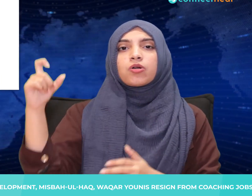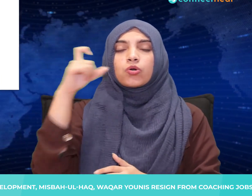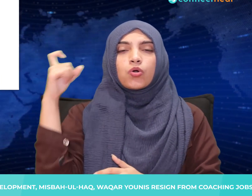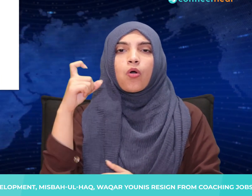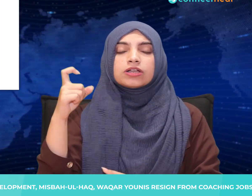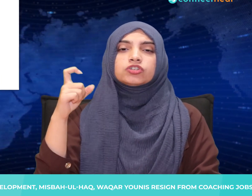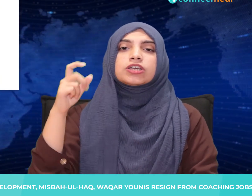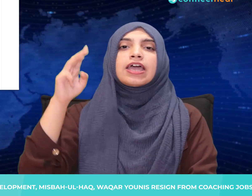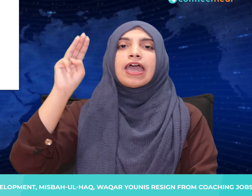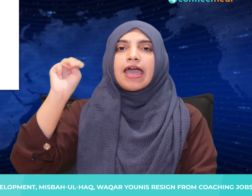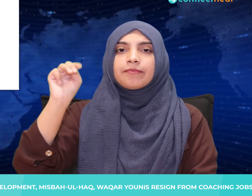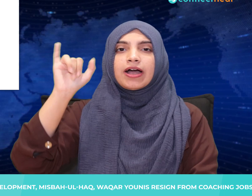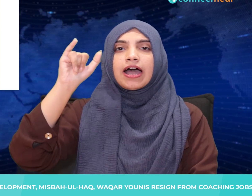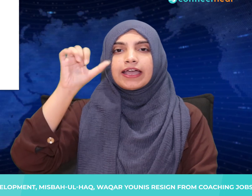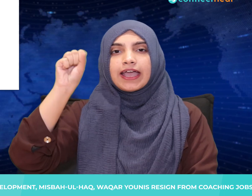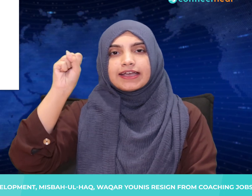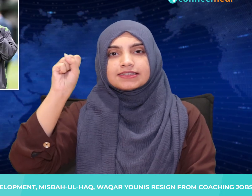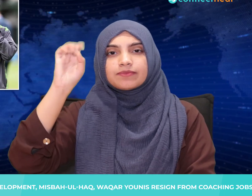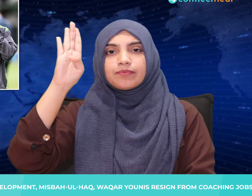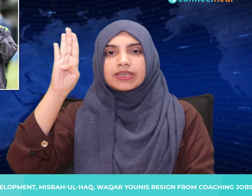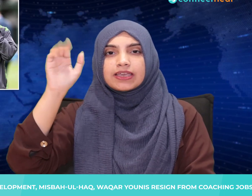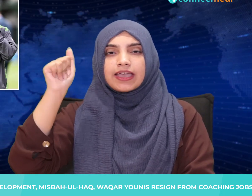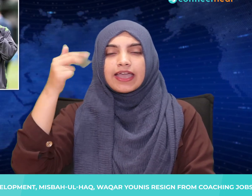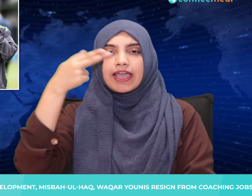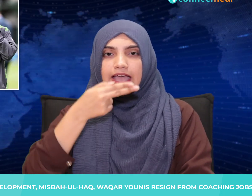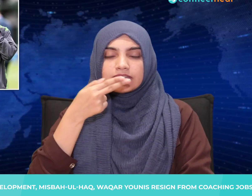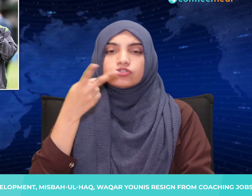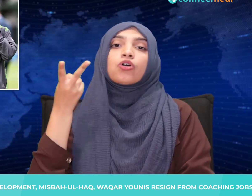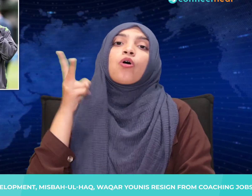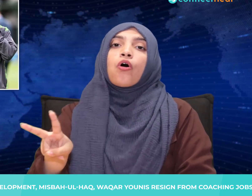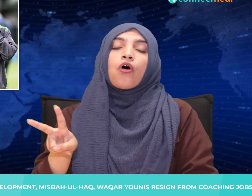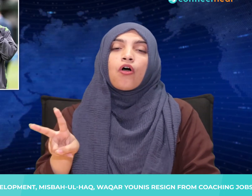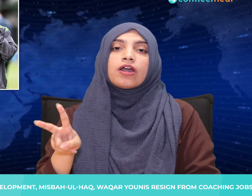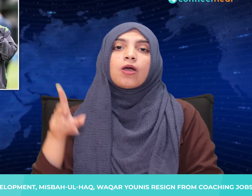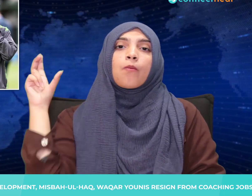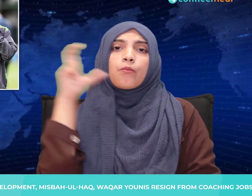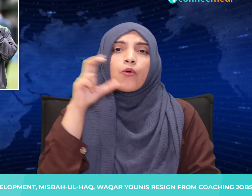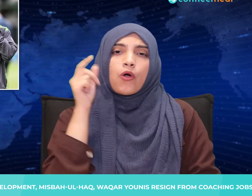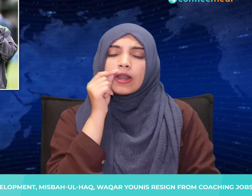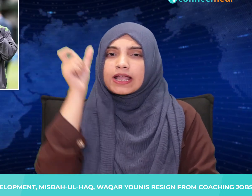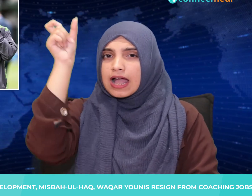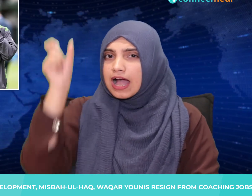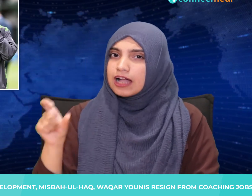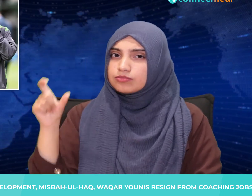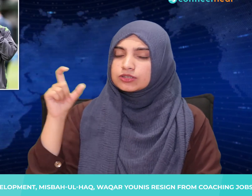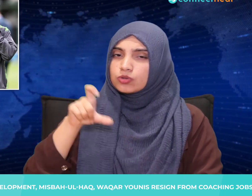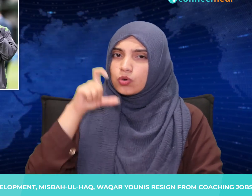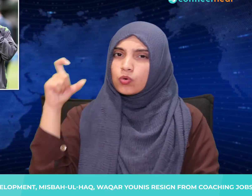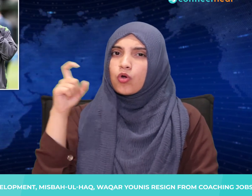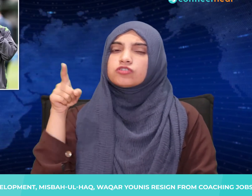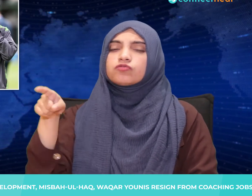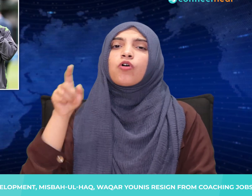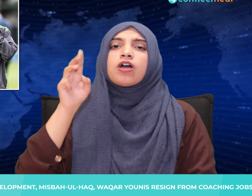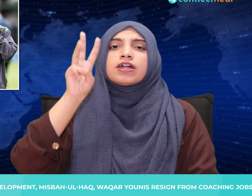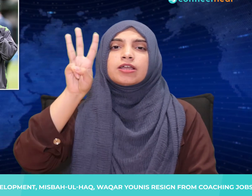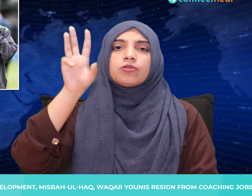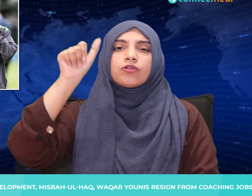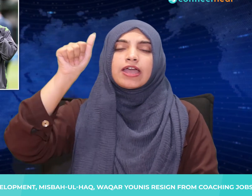And bowling coach Vaqar Younis resigned from their positions effective